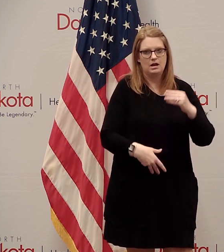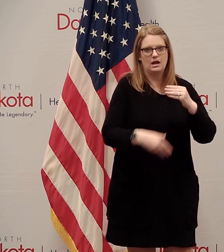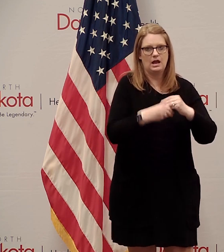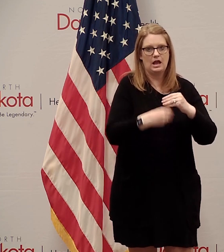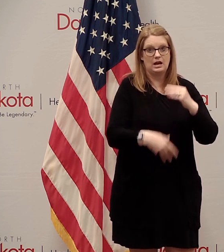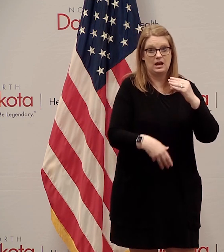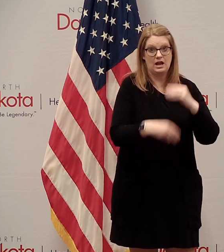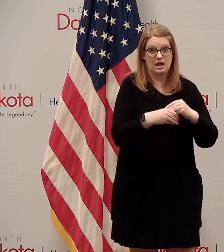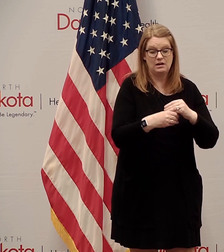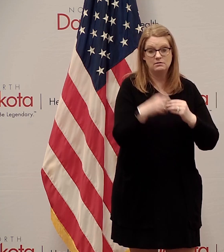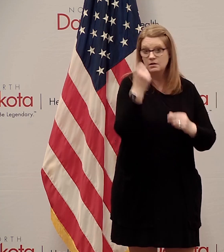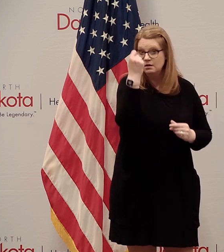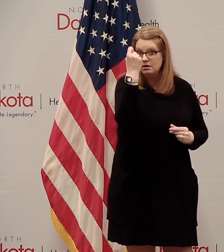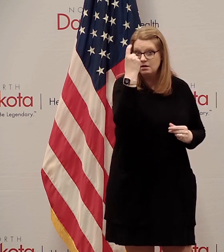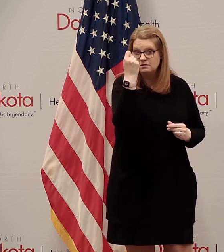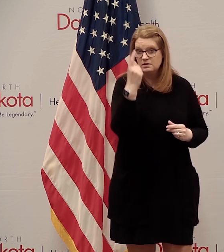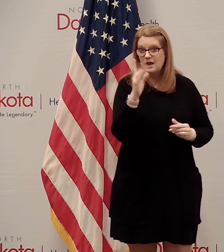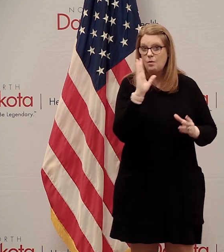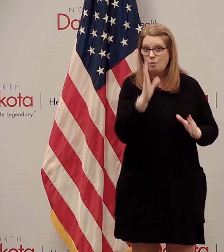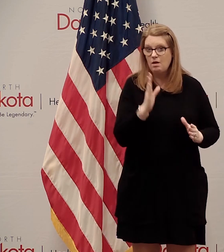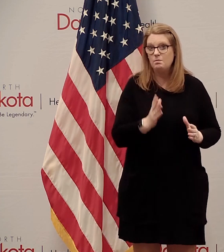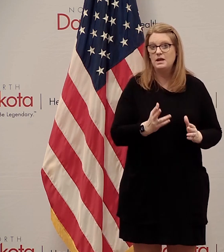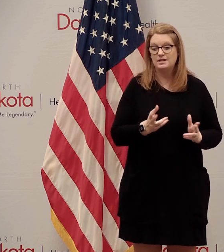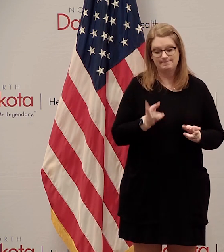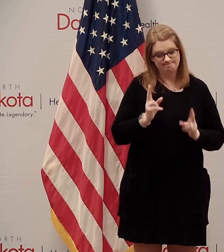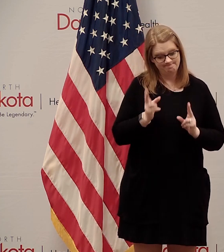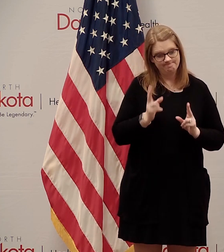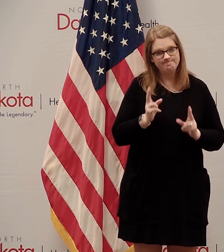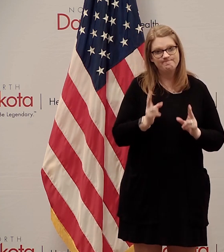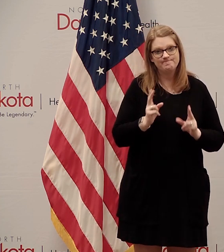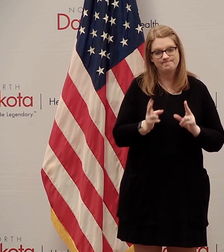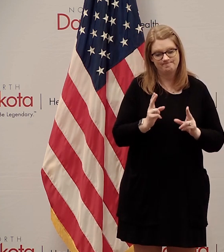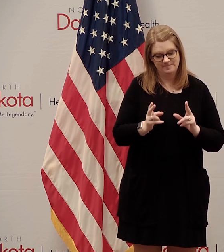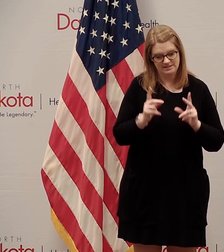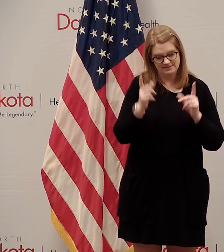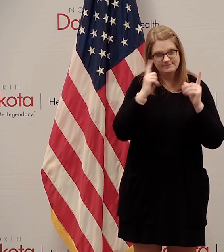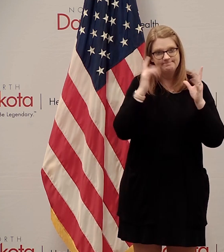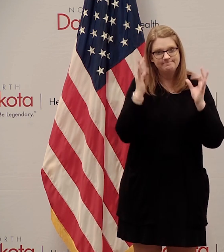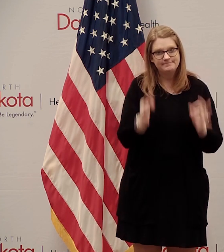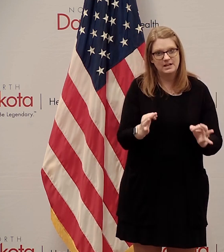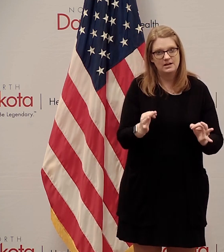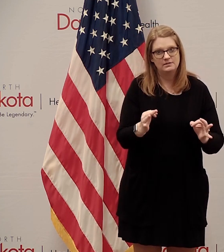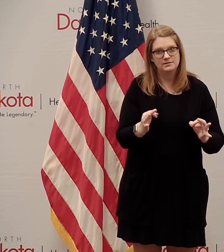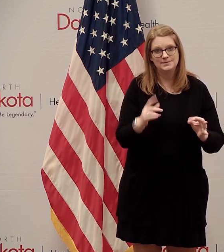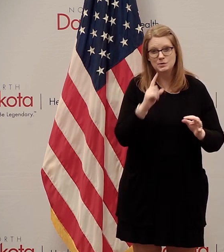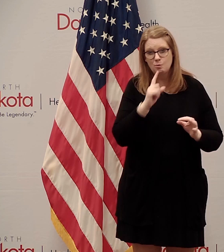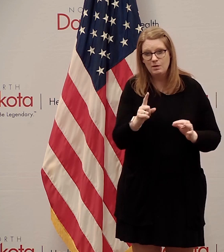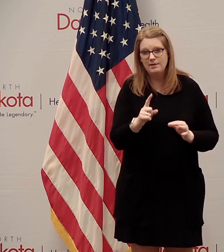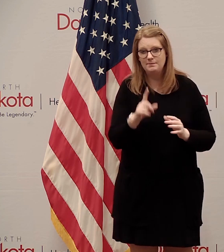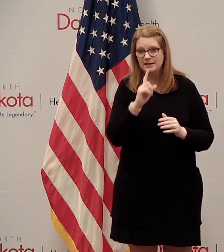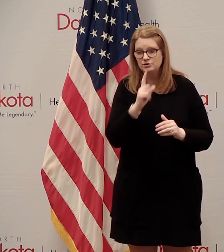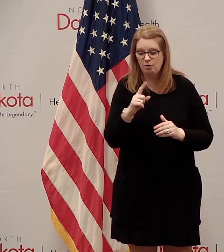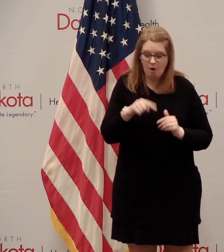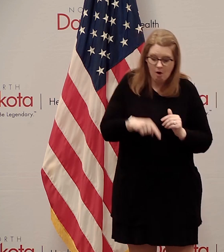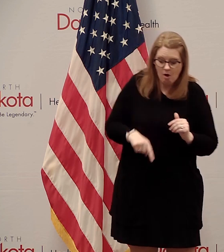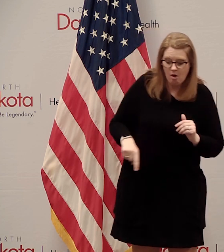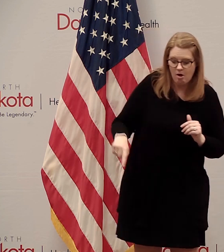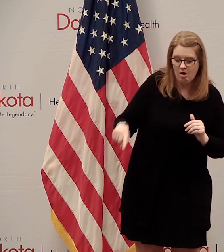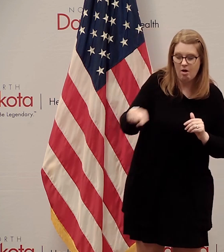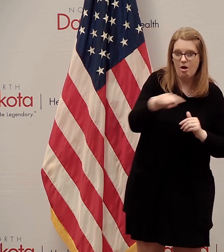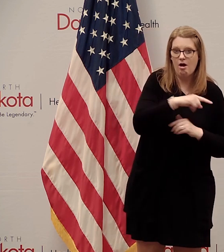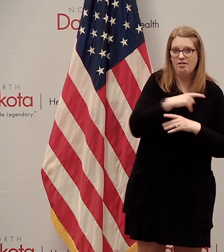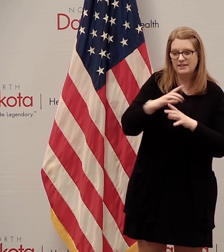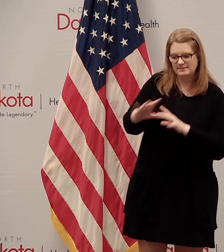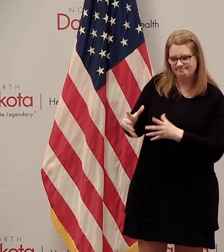aggressively to make decisions as quickly as possible with everybody's interest in mind so